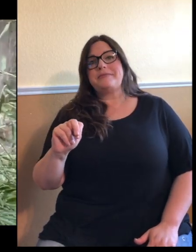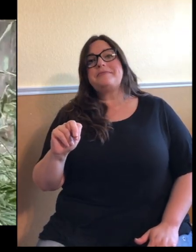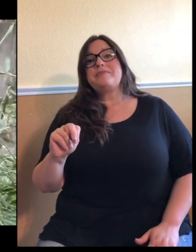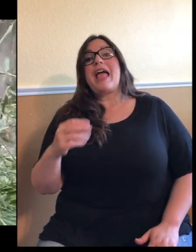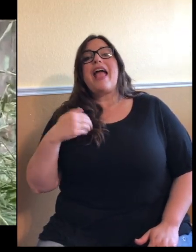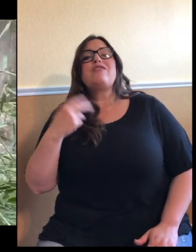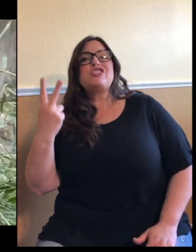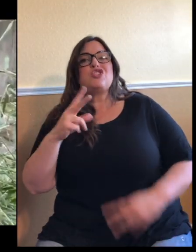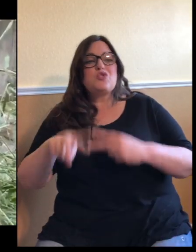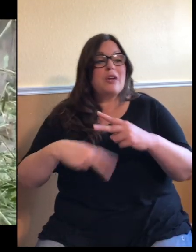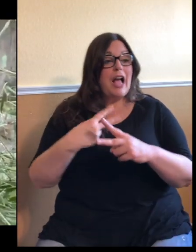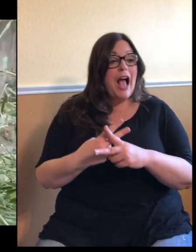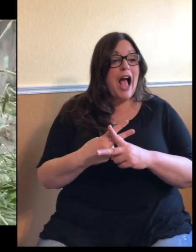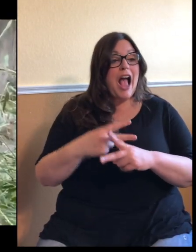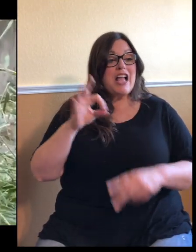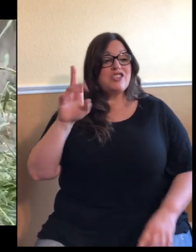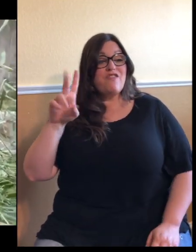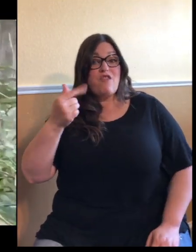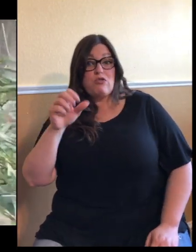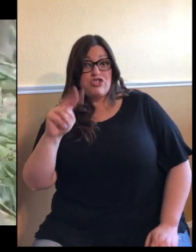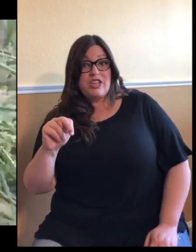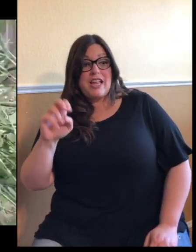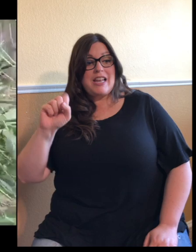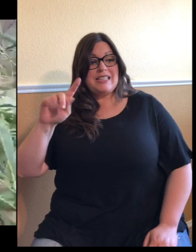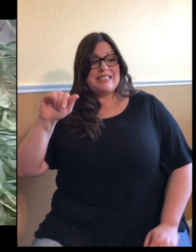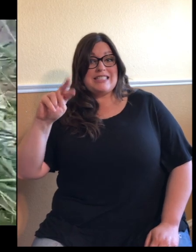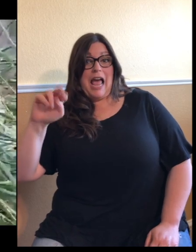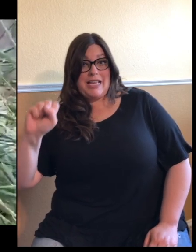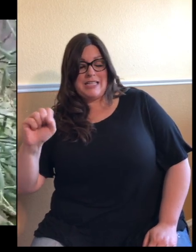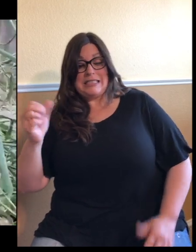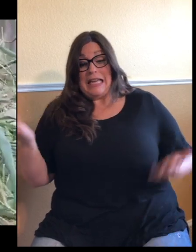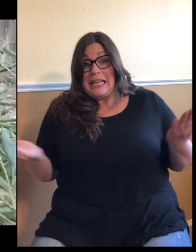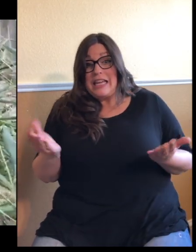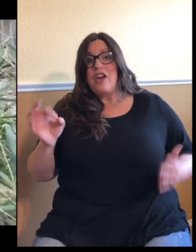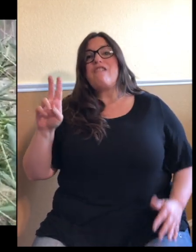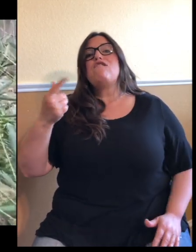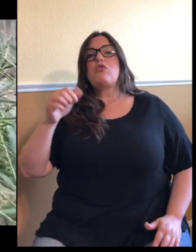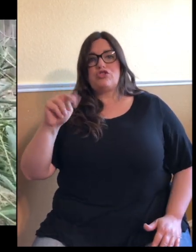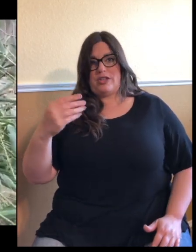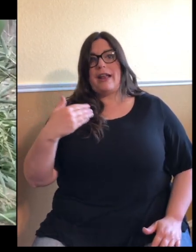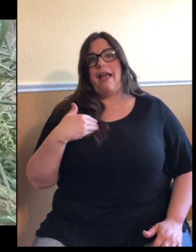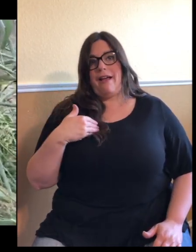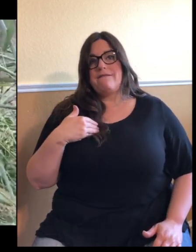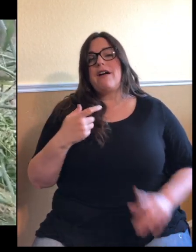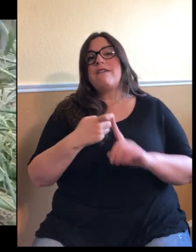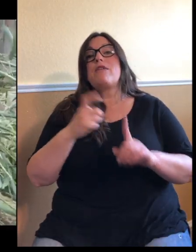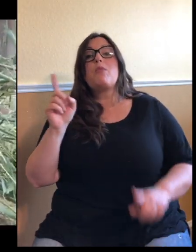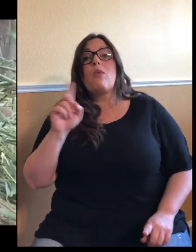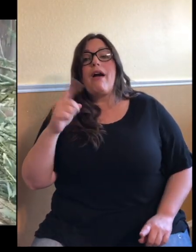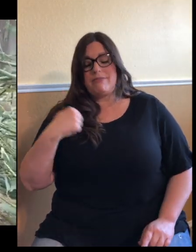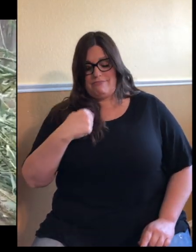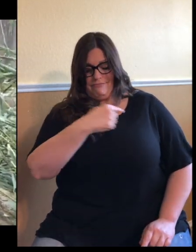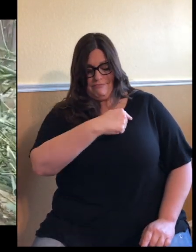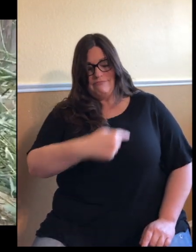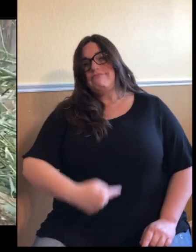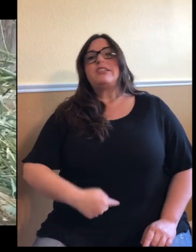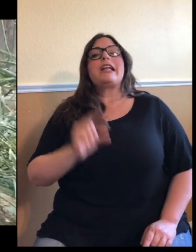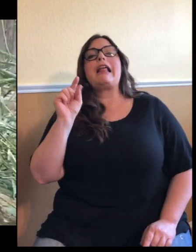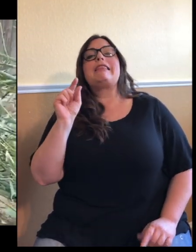species, Fulgens and Styens. We have Fulgens. They are primarily from China. They're a little darker and a little bigger